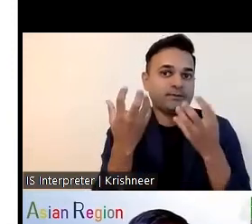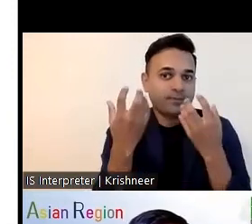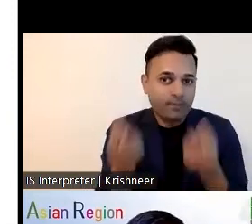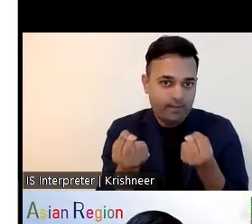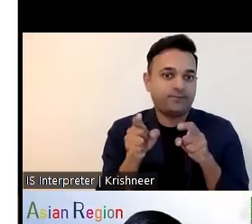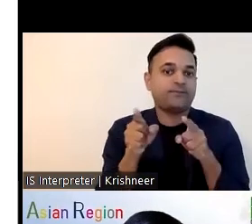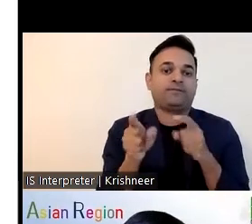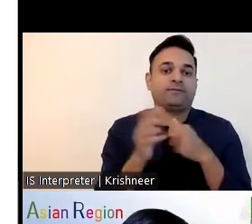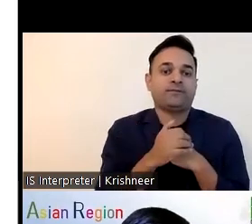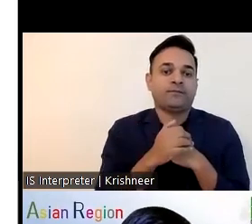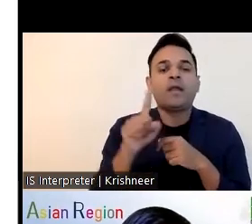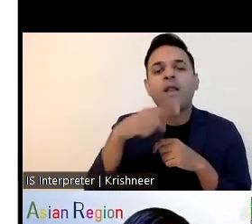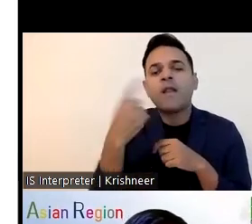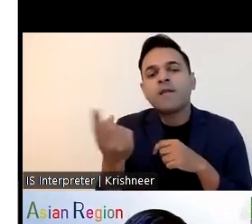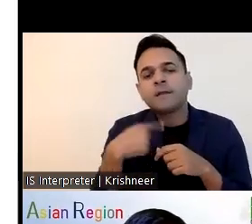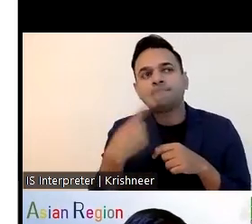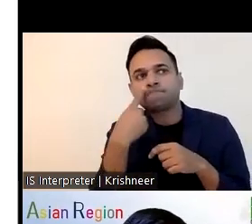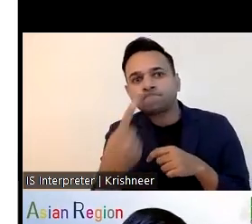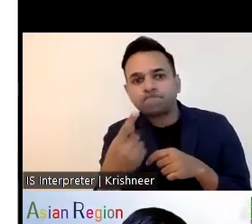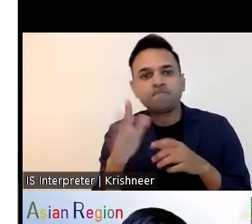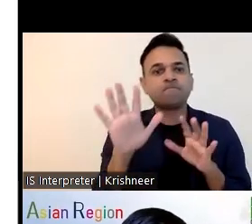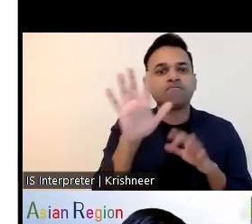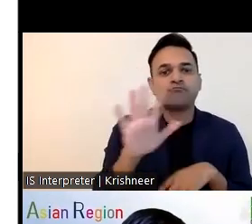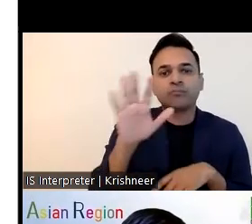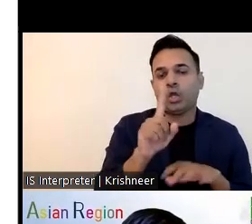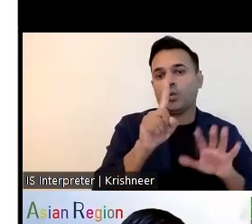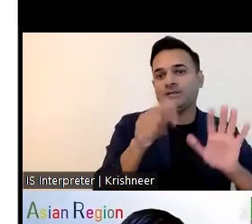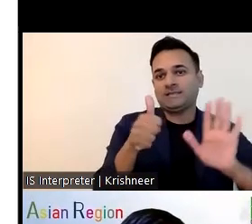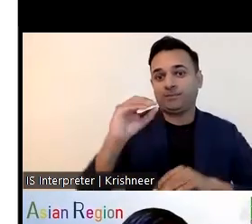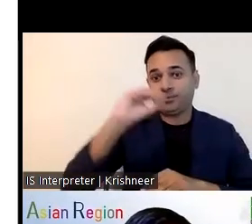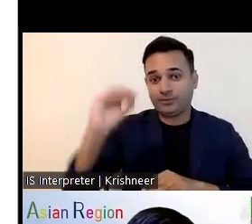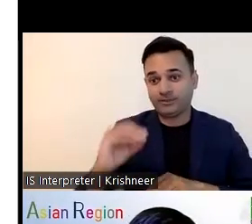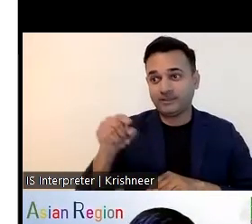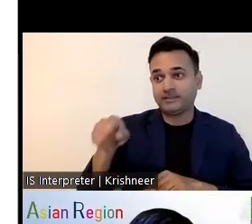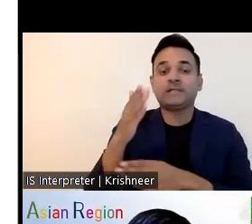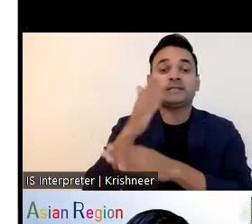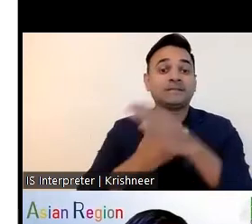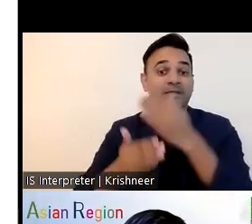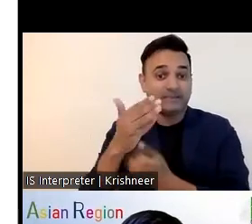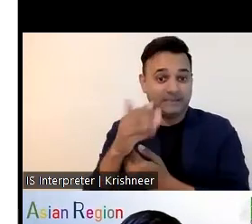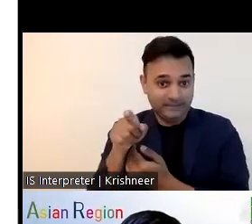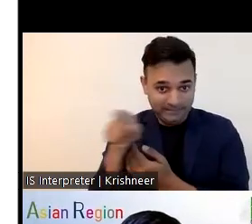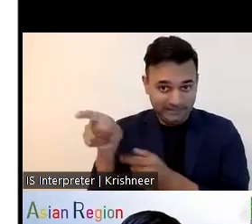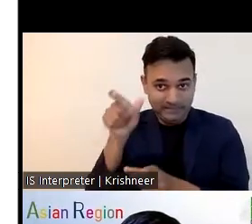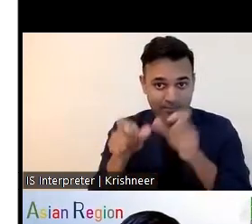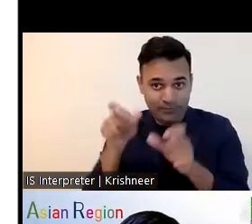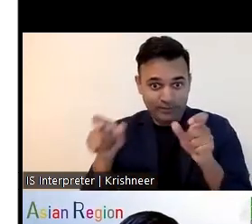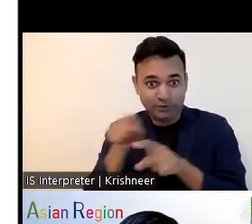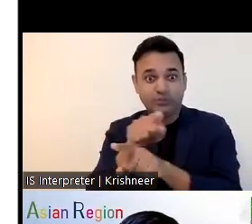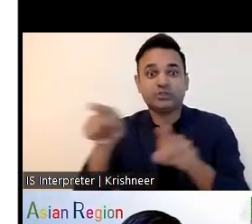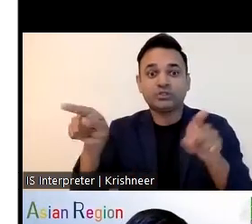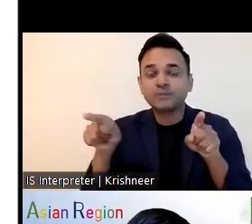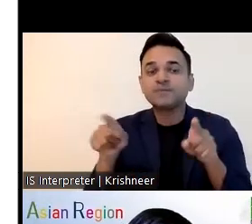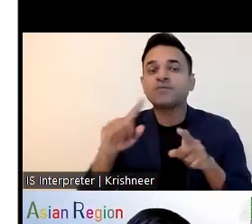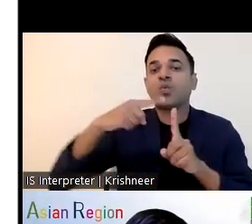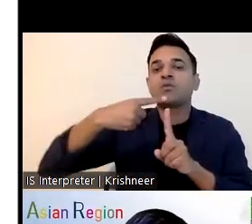had a monthly income and uh when looking at the uh